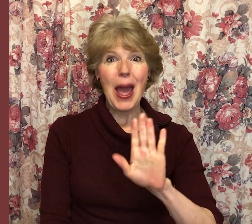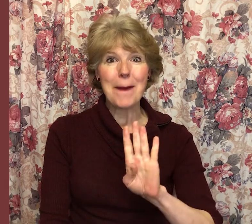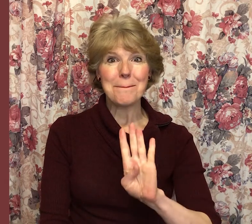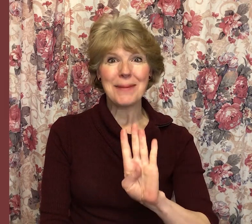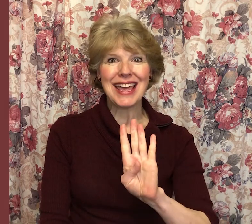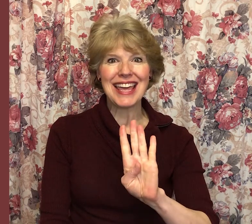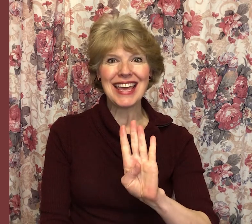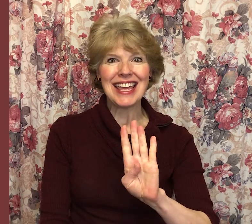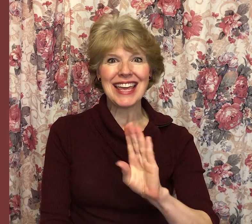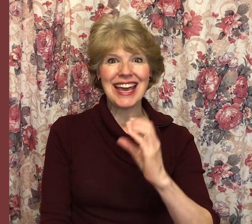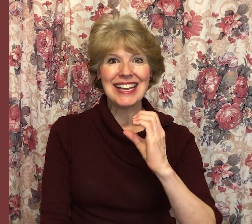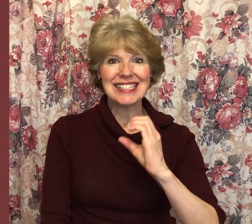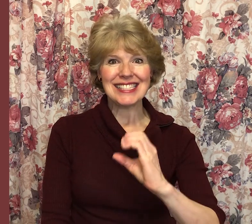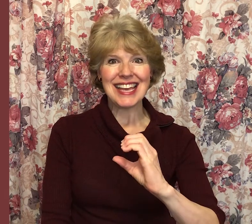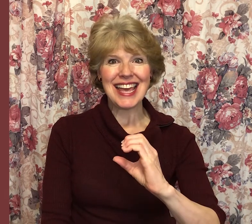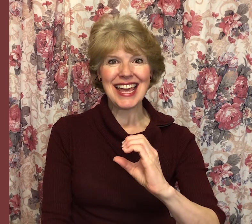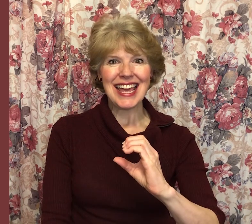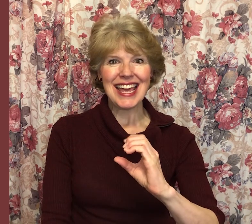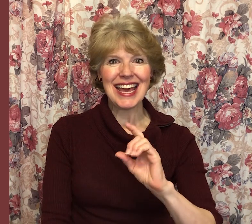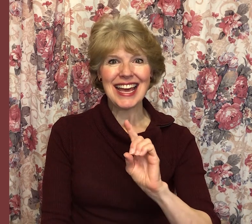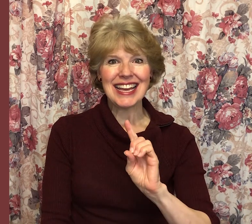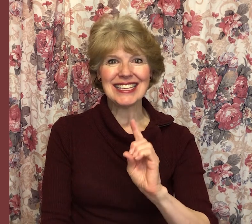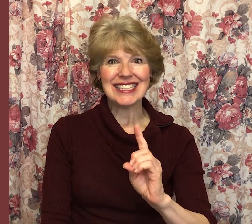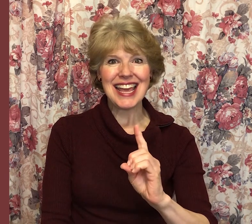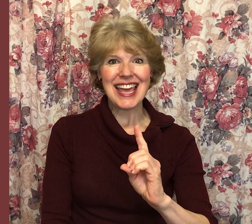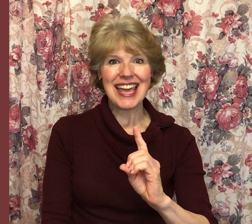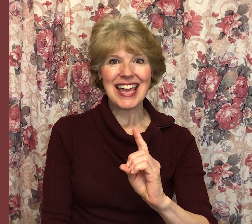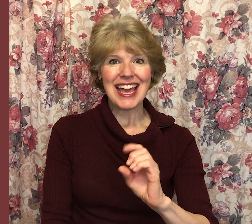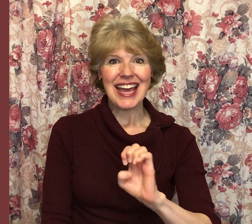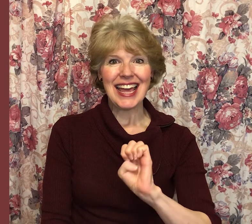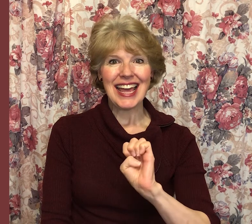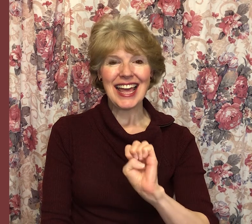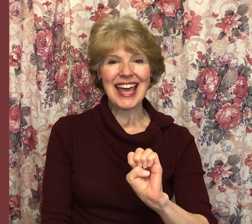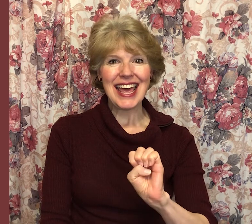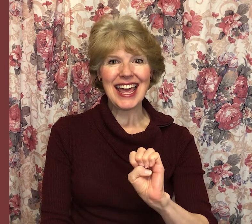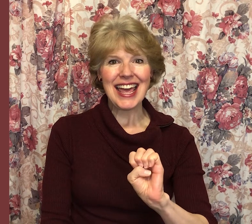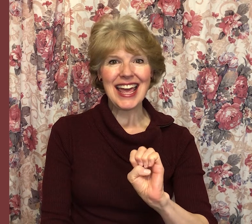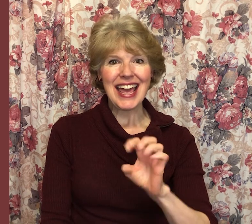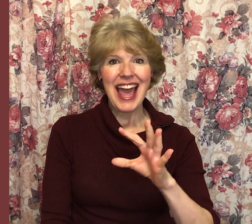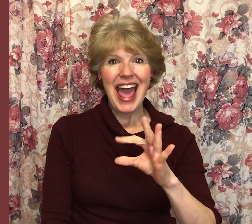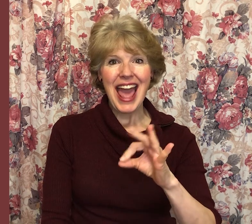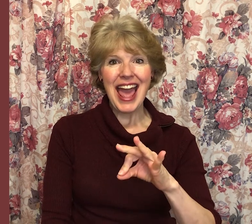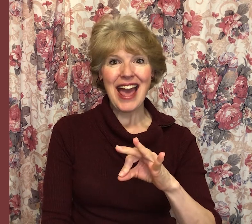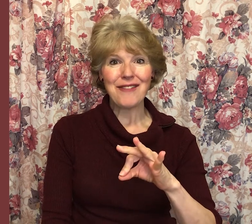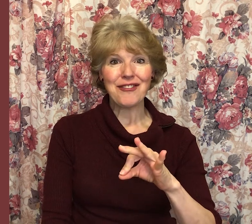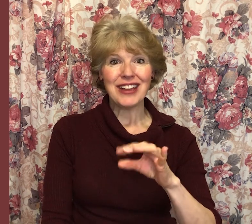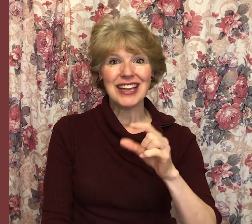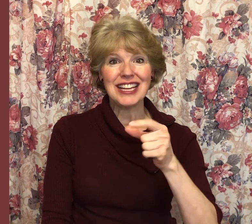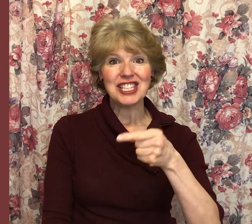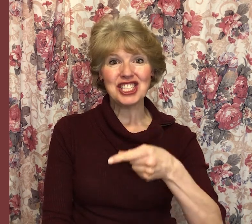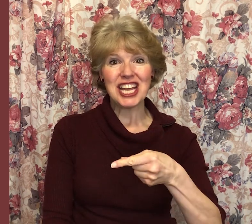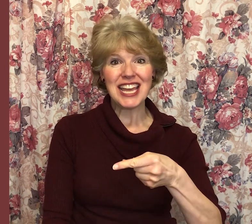B, C, D, E, F, G,